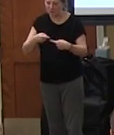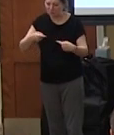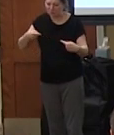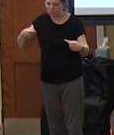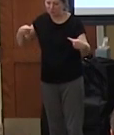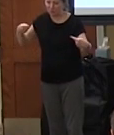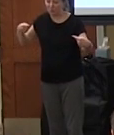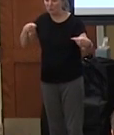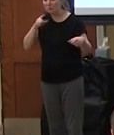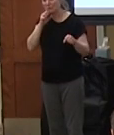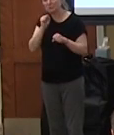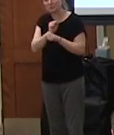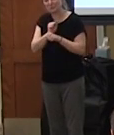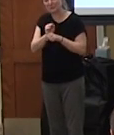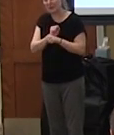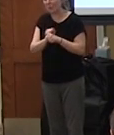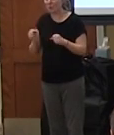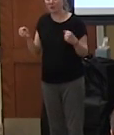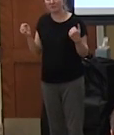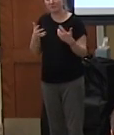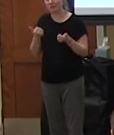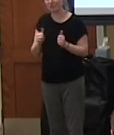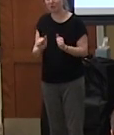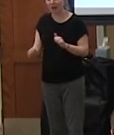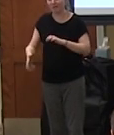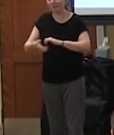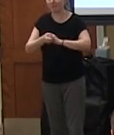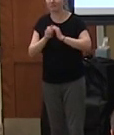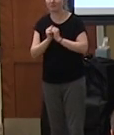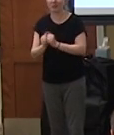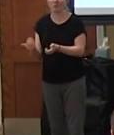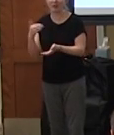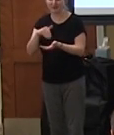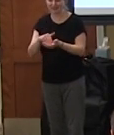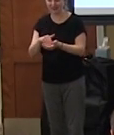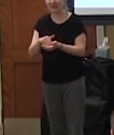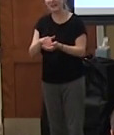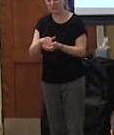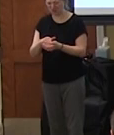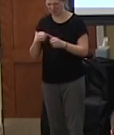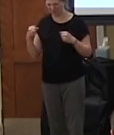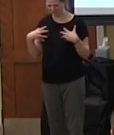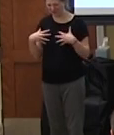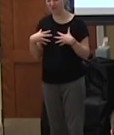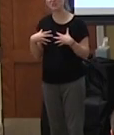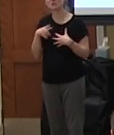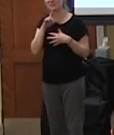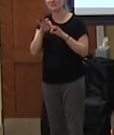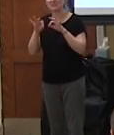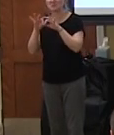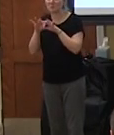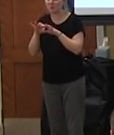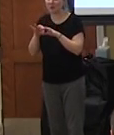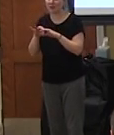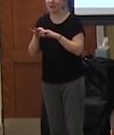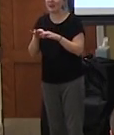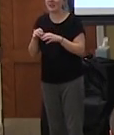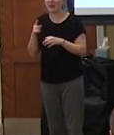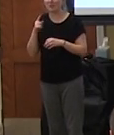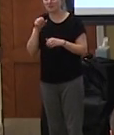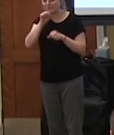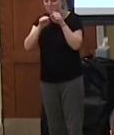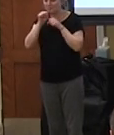we're we're frightened to try it and i wonder about that fear factor that that feeling of getting to a point where it's just